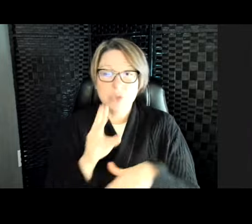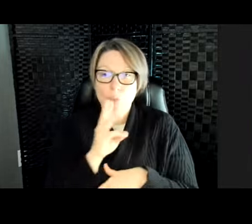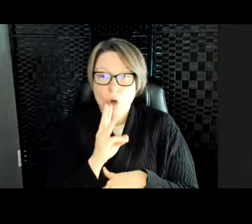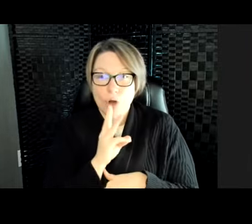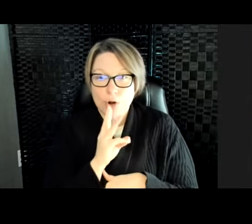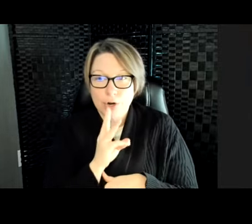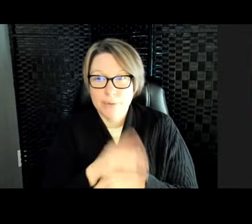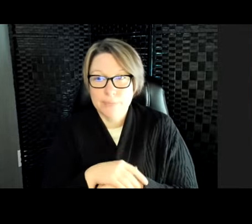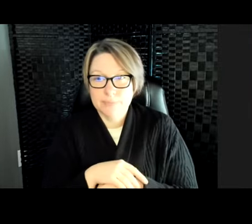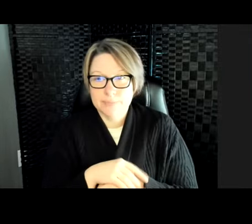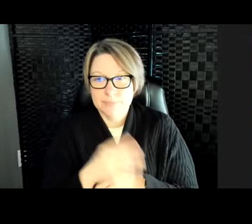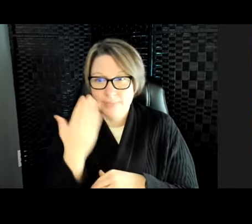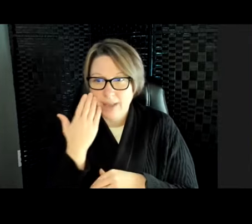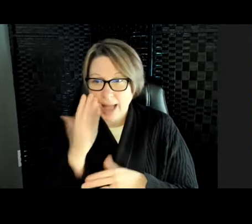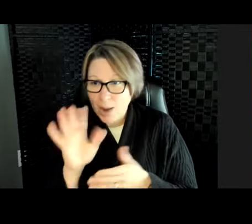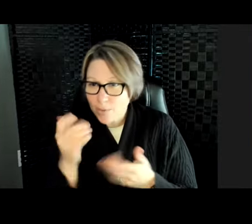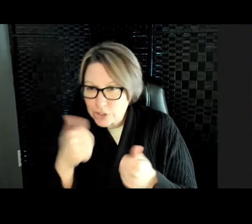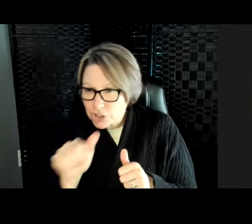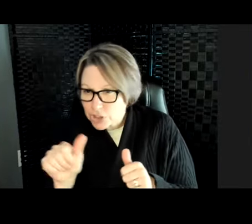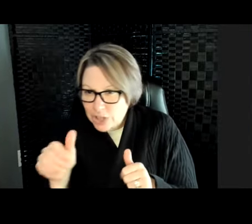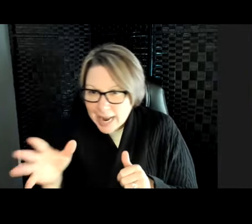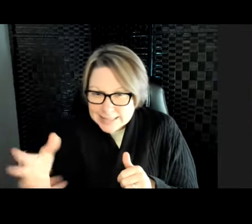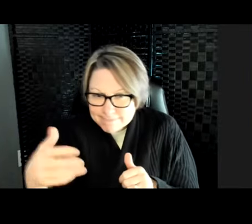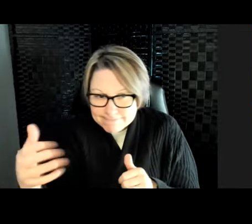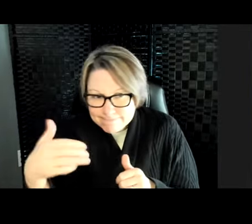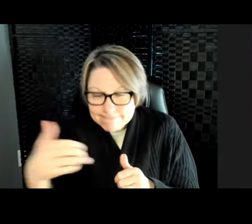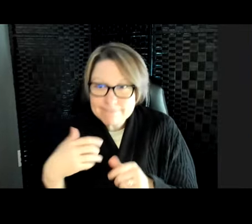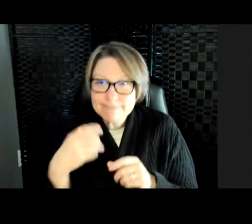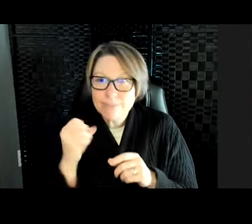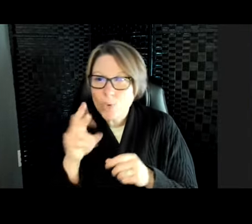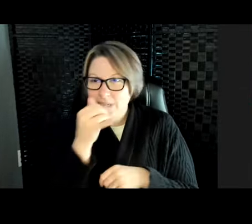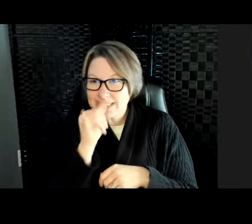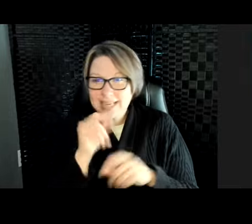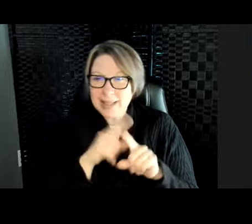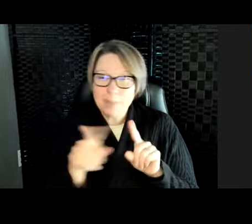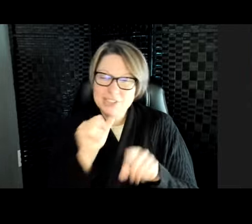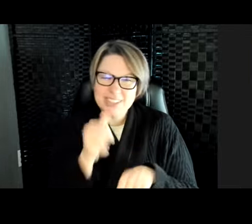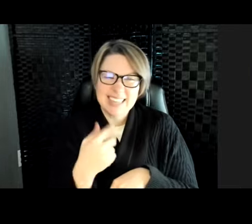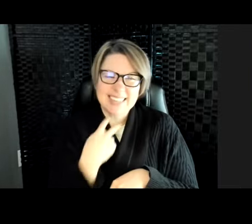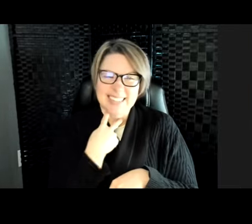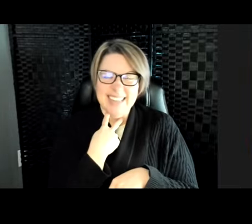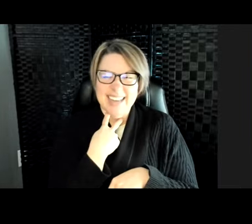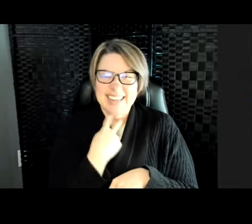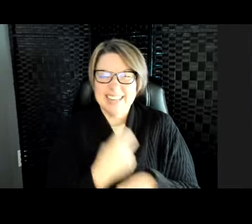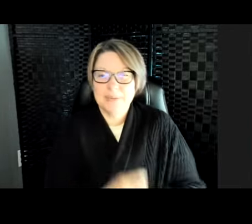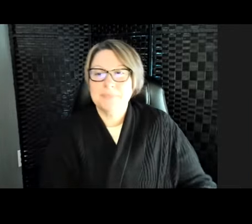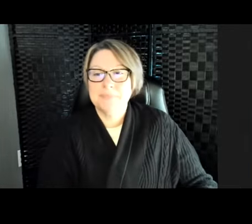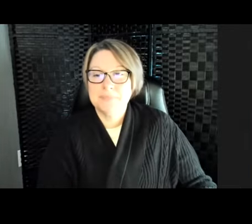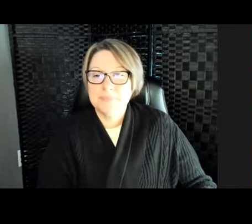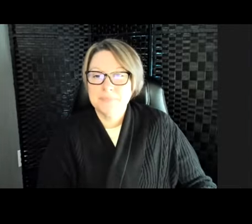And I don't know if she's trying to get something in there or just being silly, but she's not actually stuck. She looks like it, but she's not. That friendly shark there